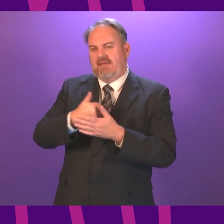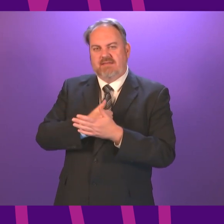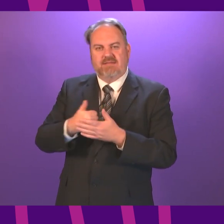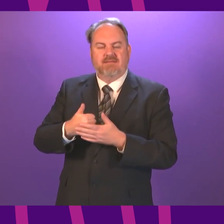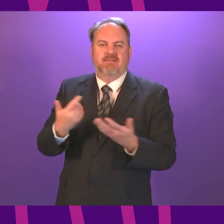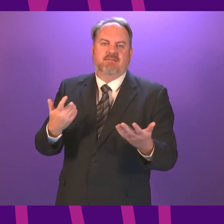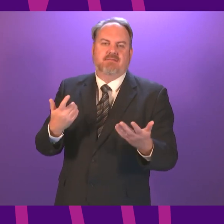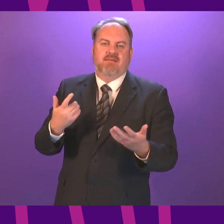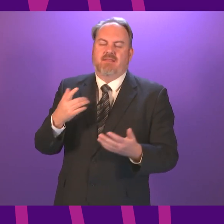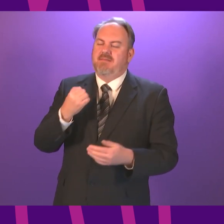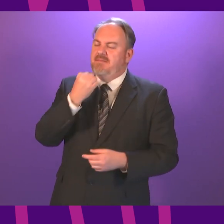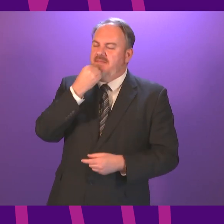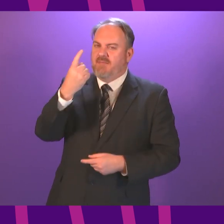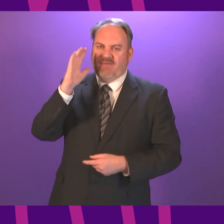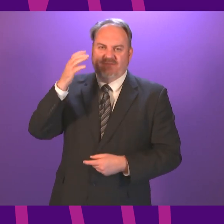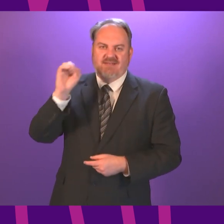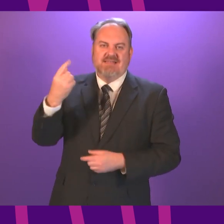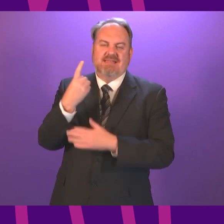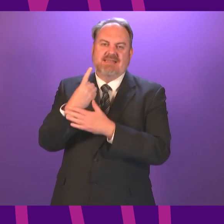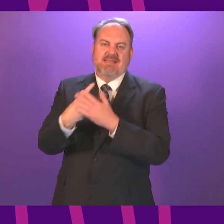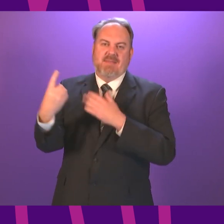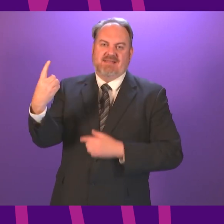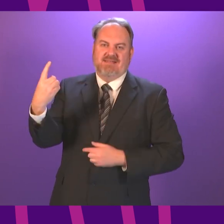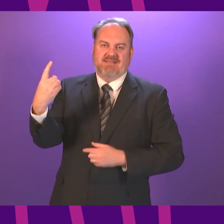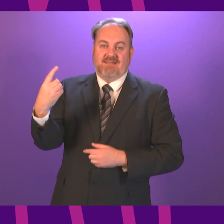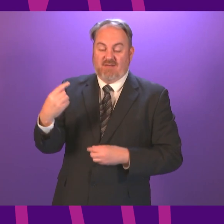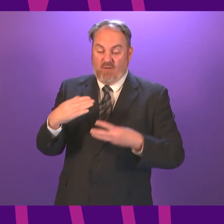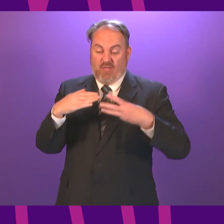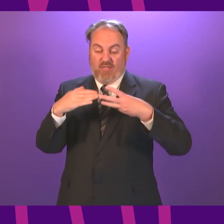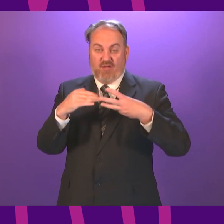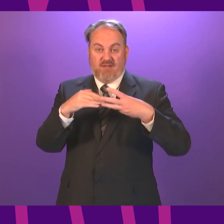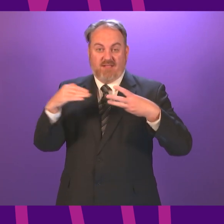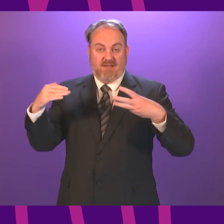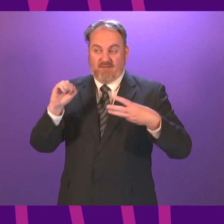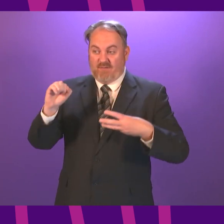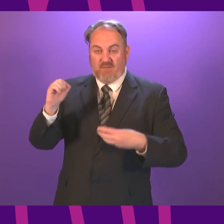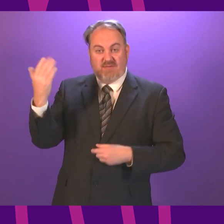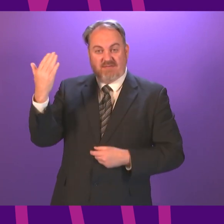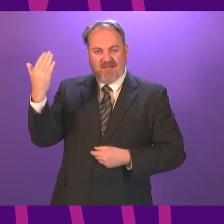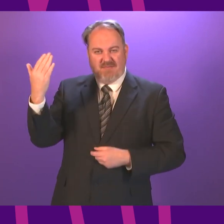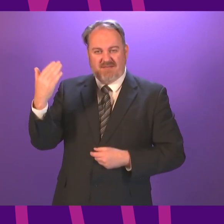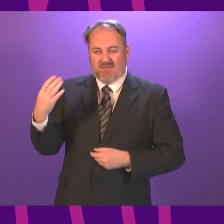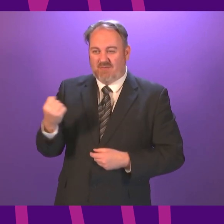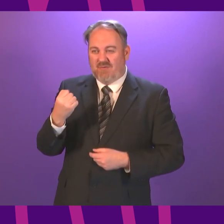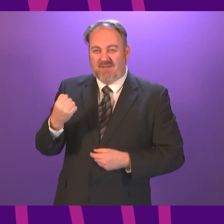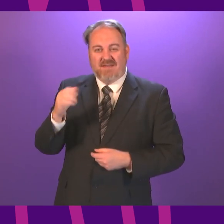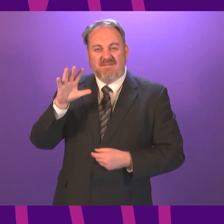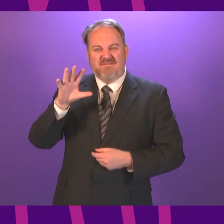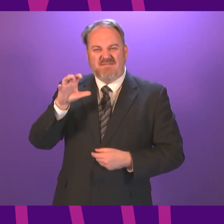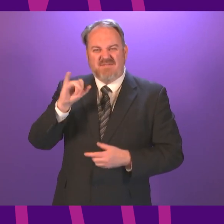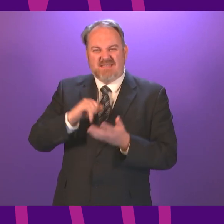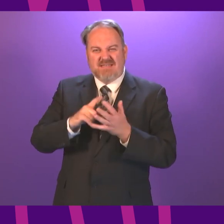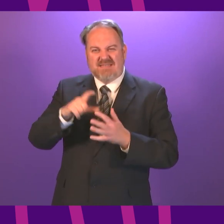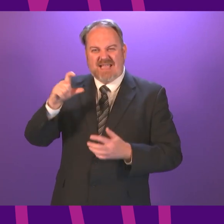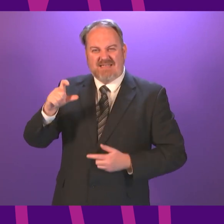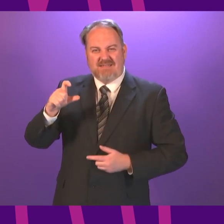down to independence for the SNP. It is there in the third line of her statement. It took just 15 seconds